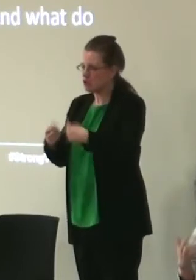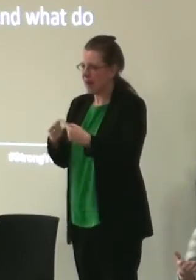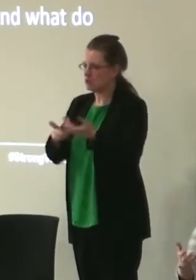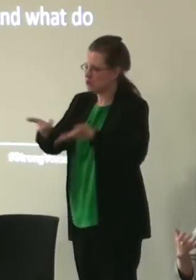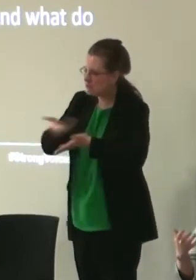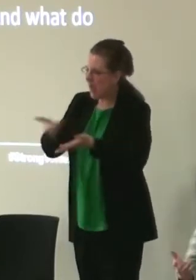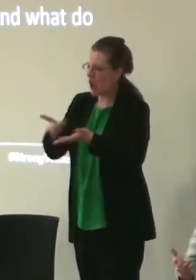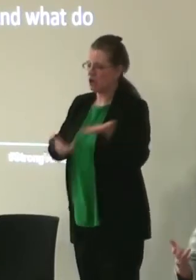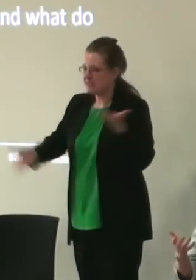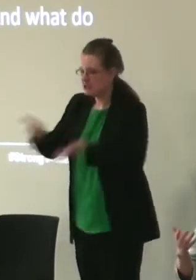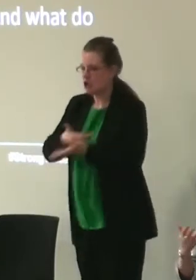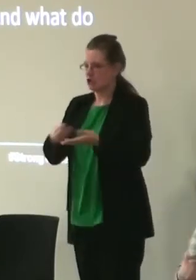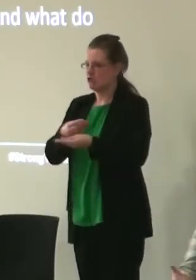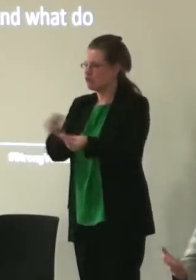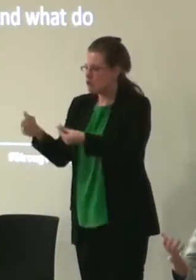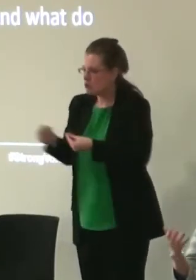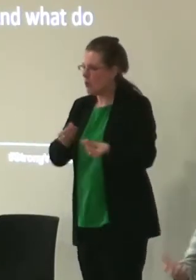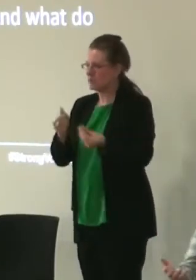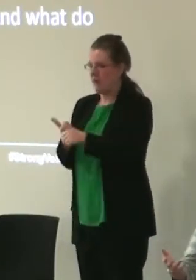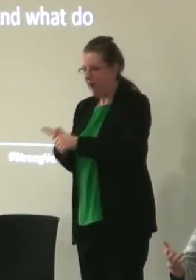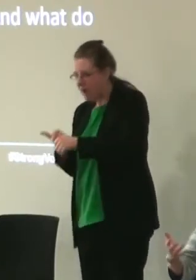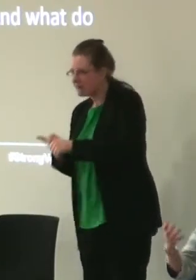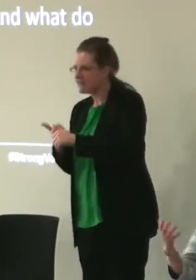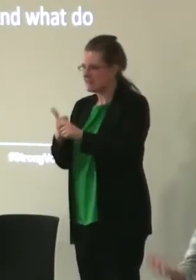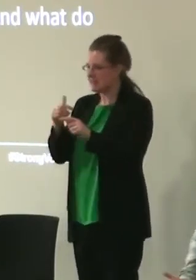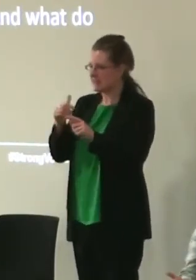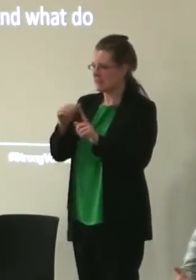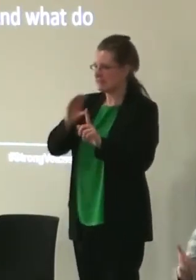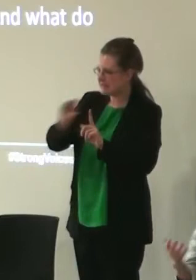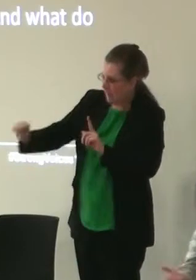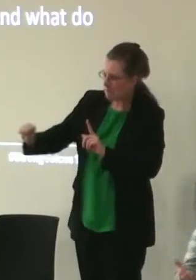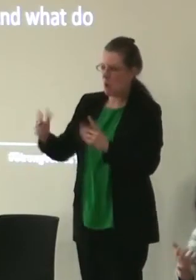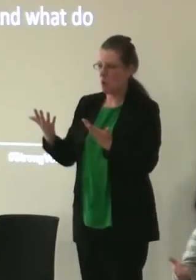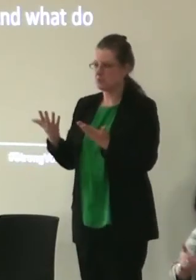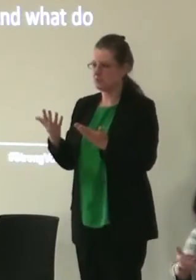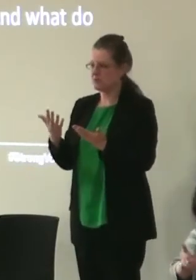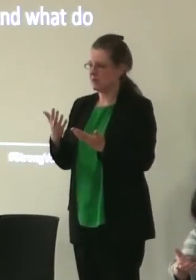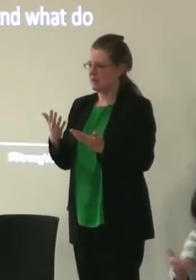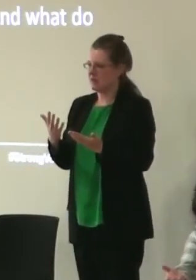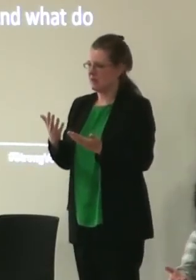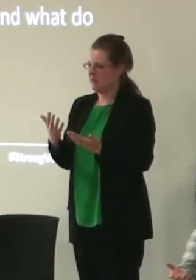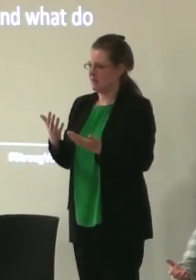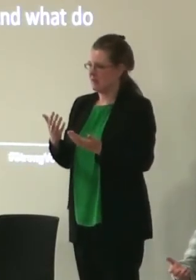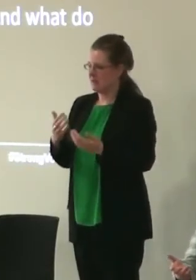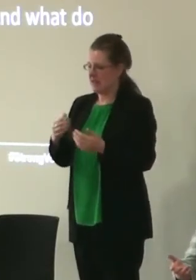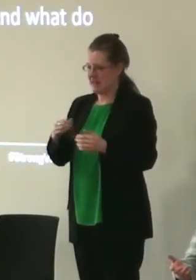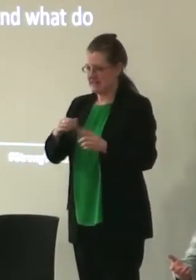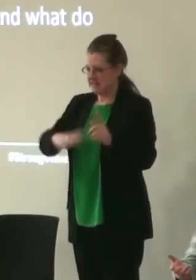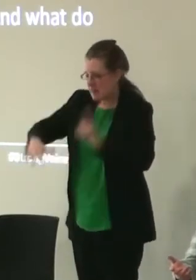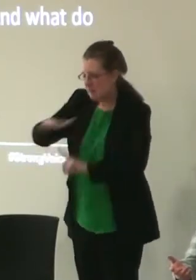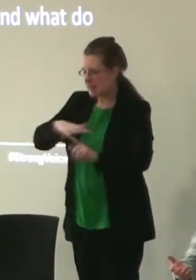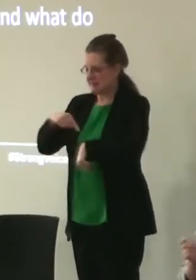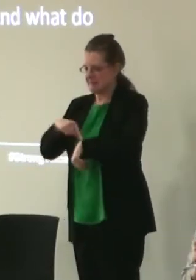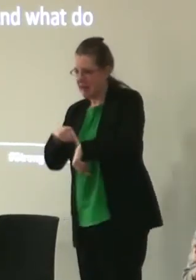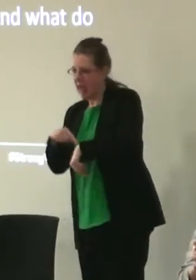discussion resources advocacy signposting forgiveness space time all the things that we need as humans